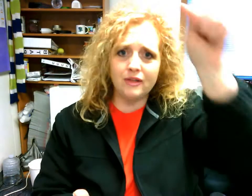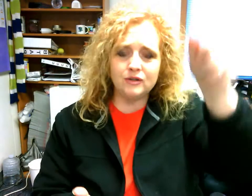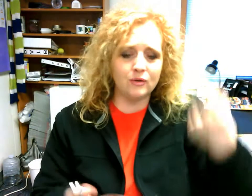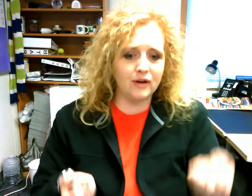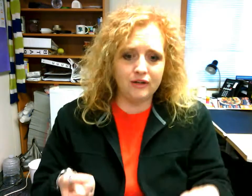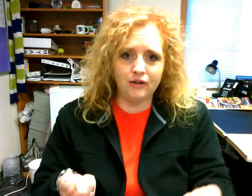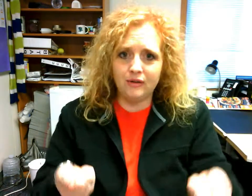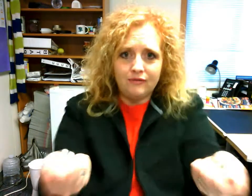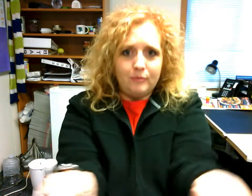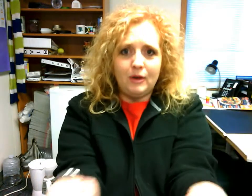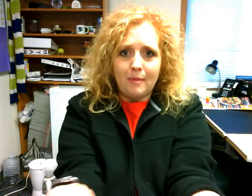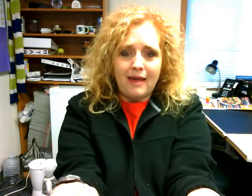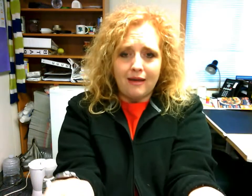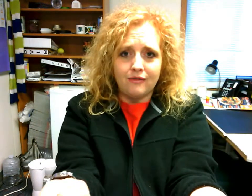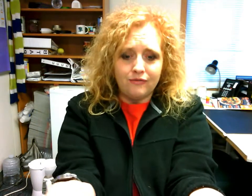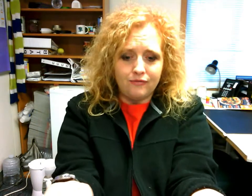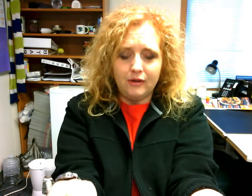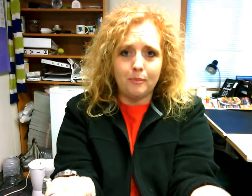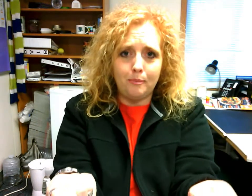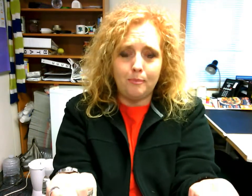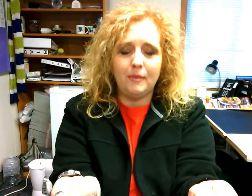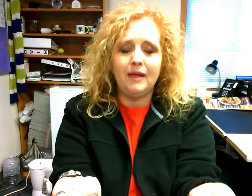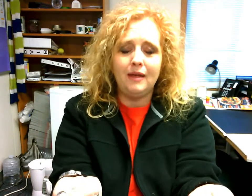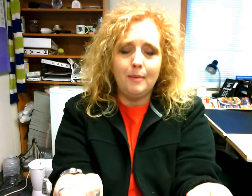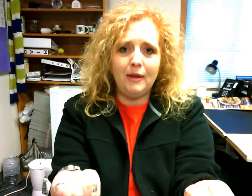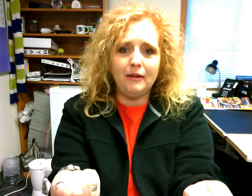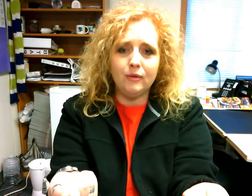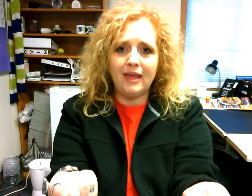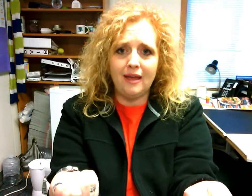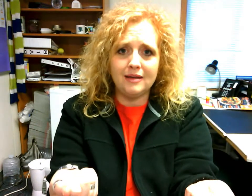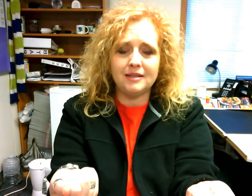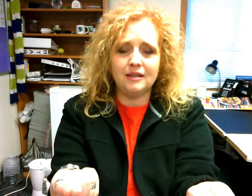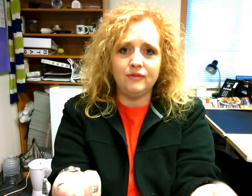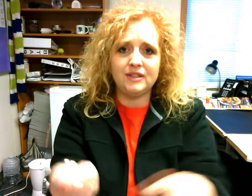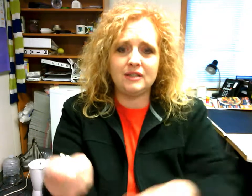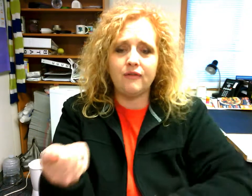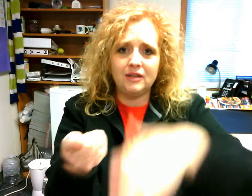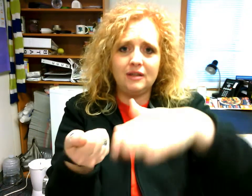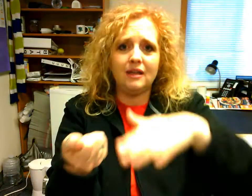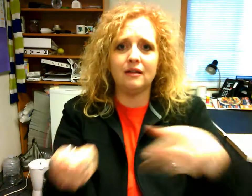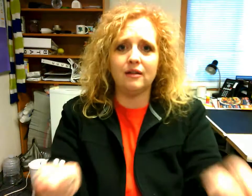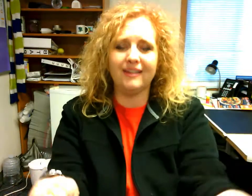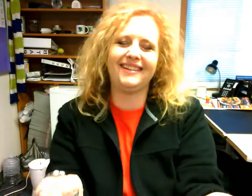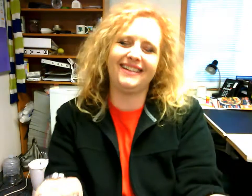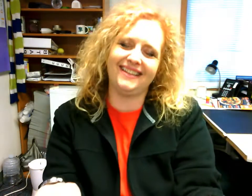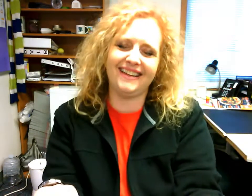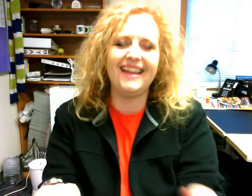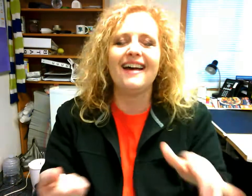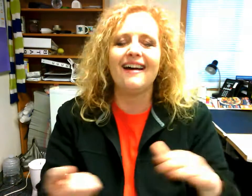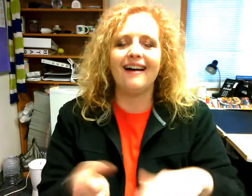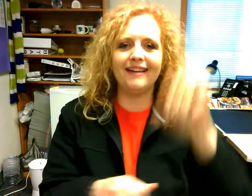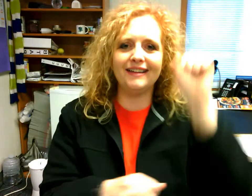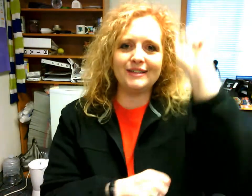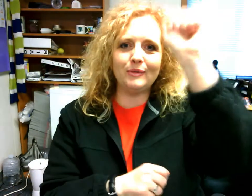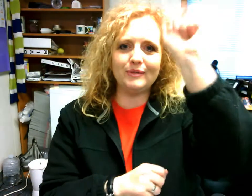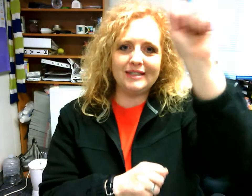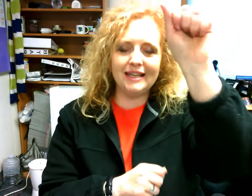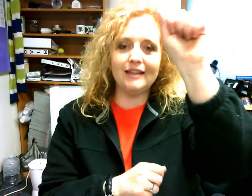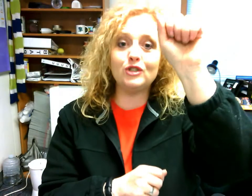the door and you give them your bag of your pillowcase that you've stuffed to the gills uh so it's